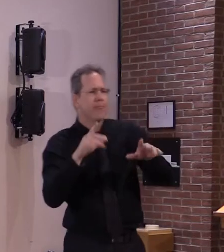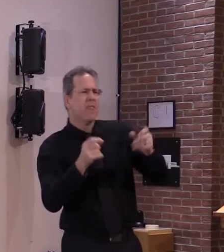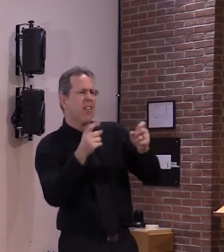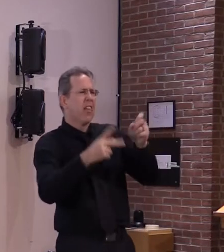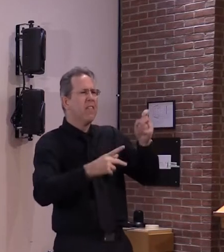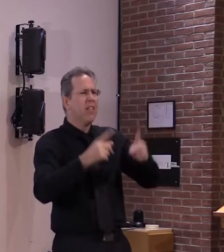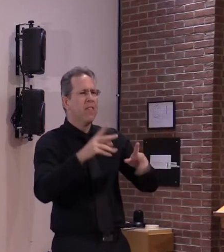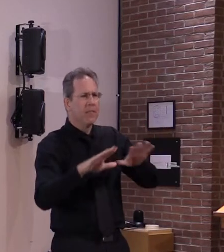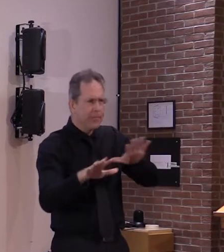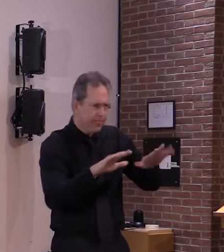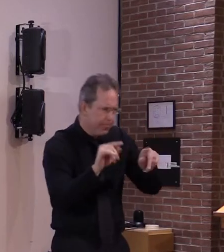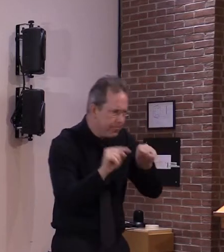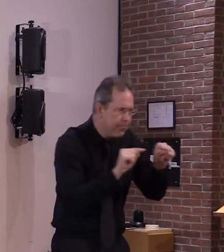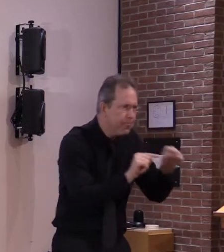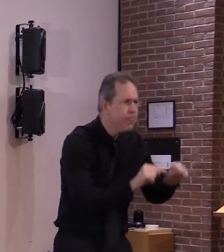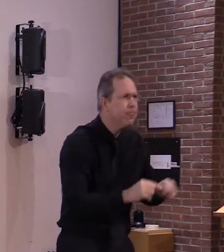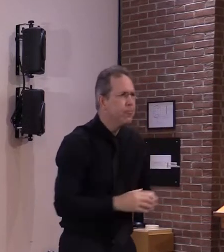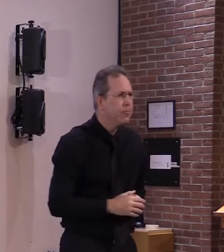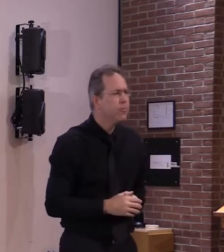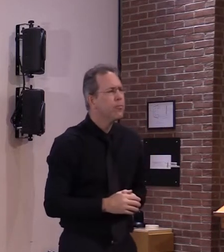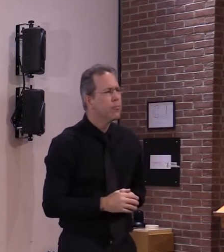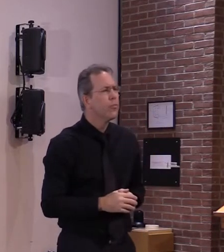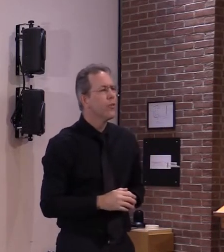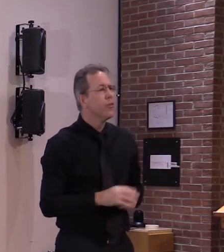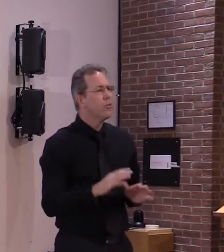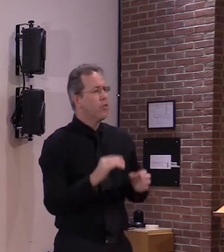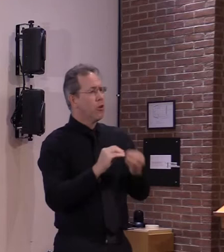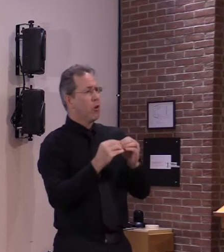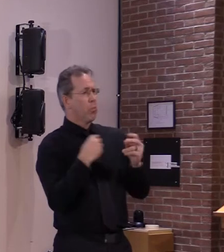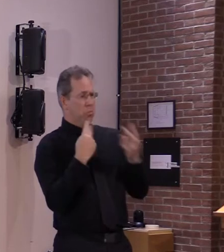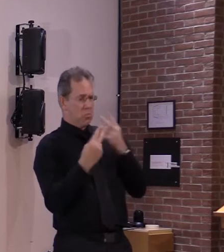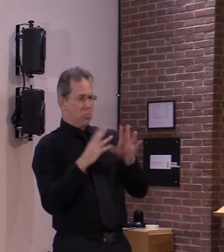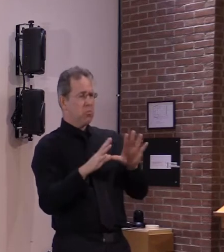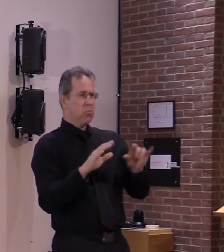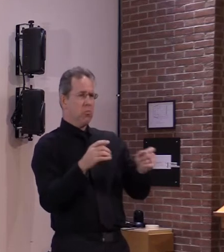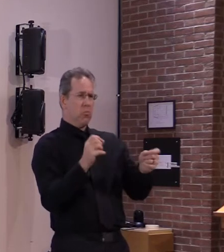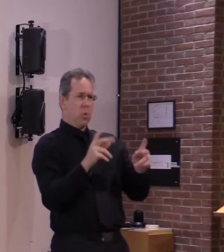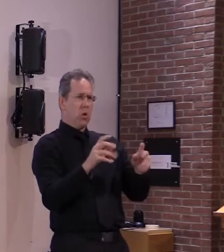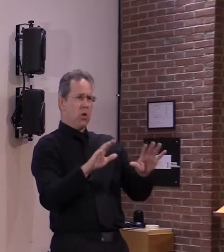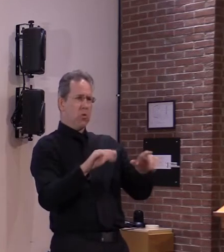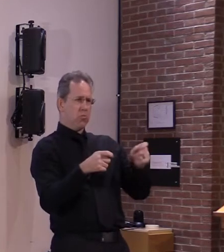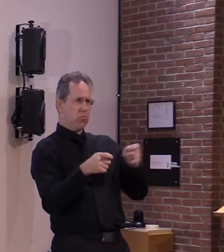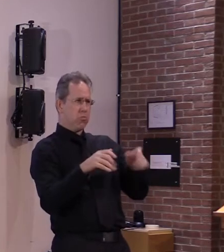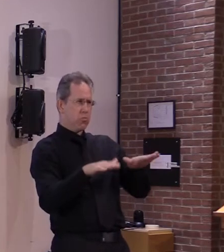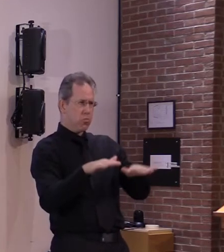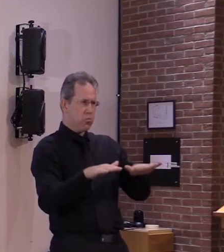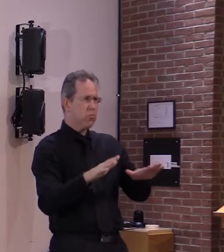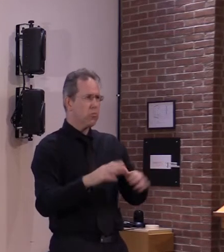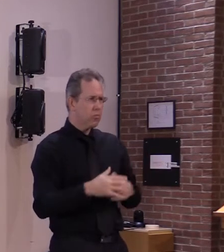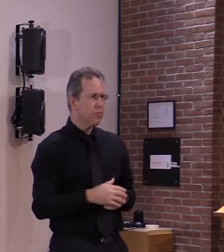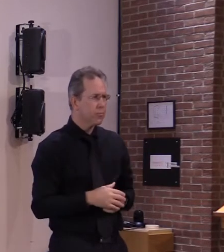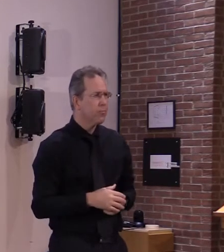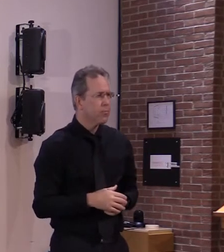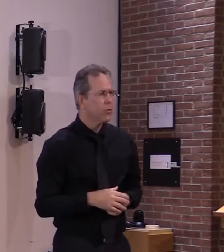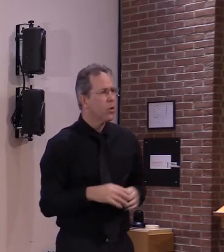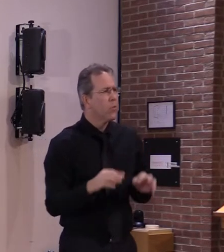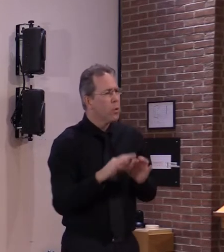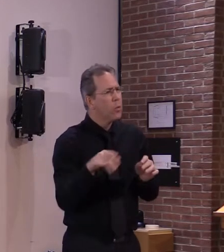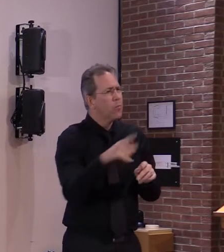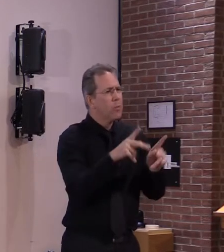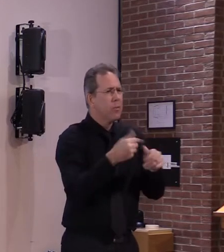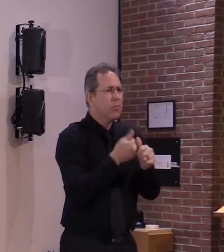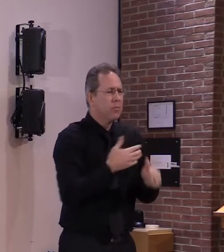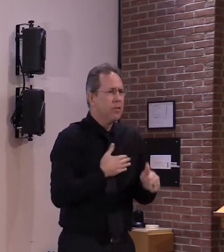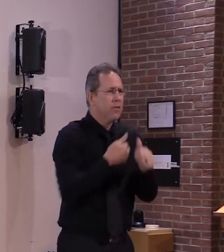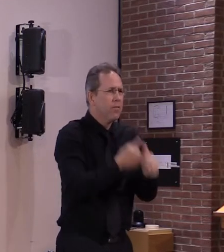following our guidance these sacrifices are not easy to make but i also know we can hold on to that need to protect